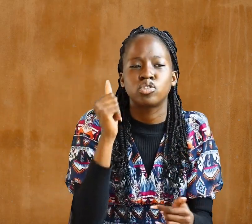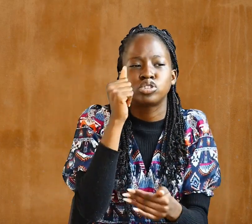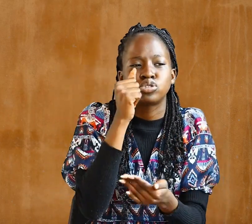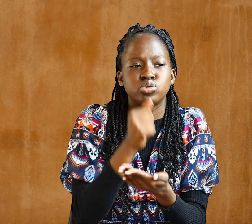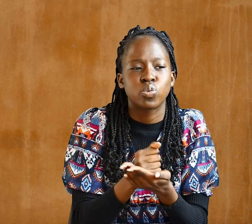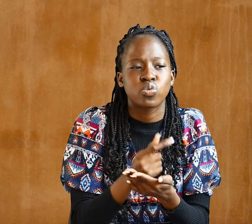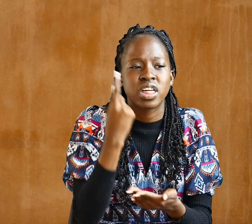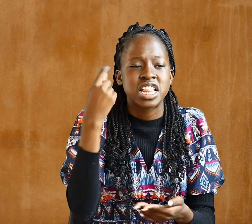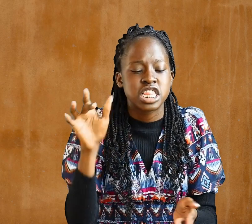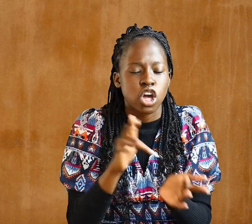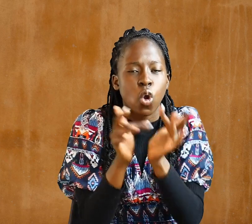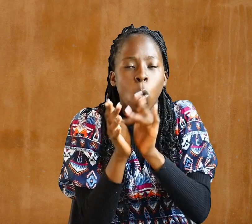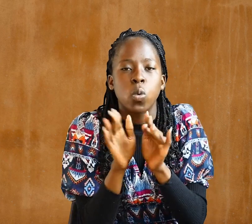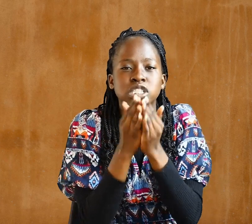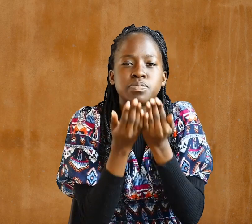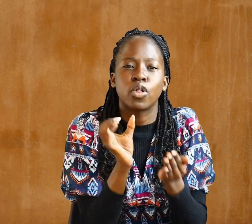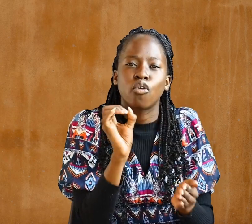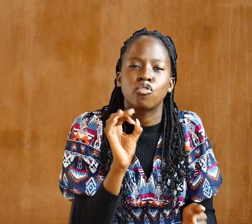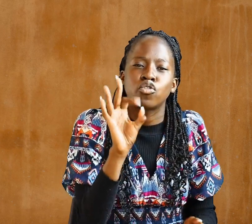the gospel of your salvation.